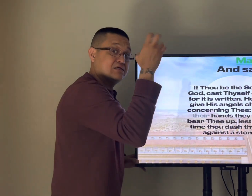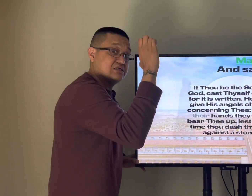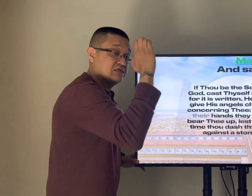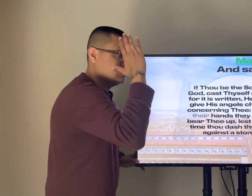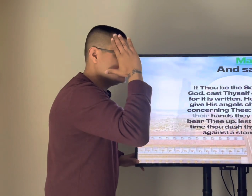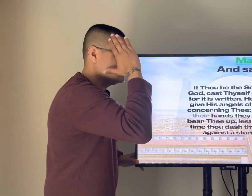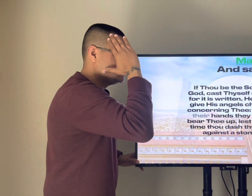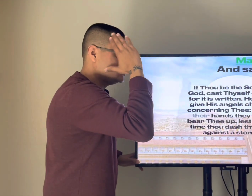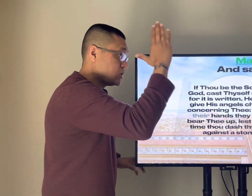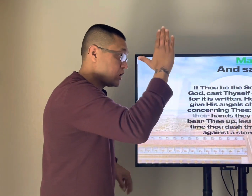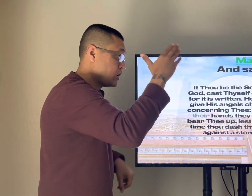that can't be